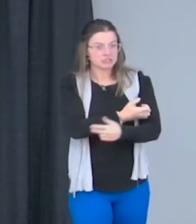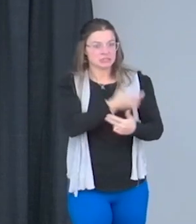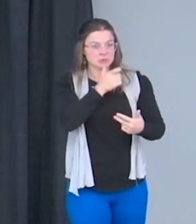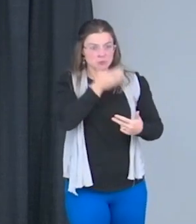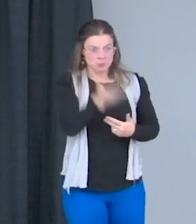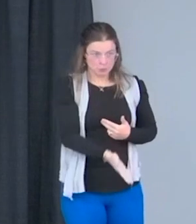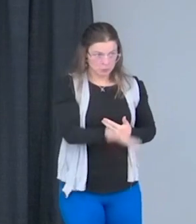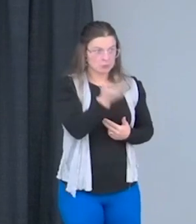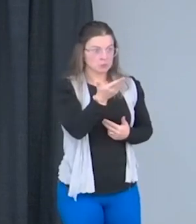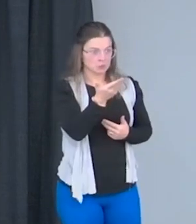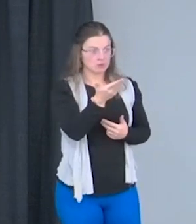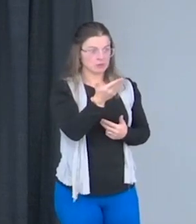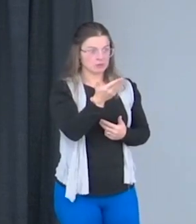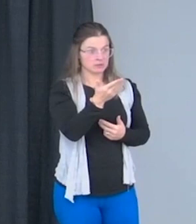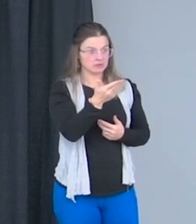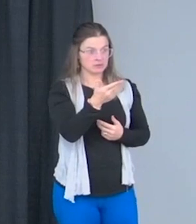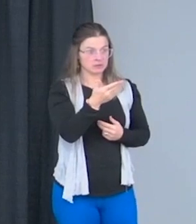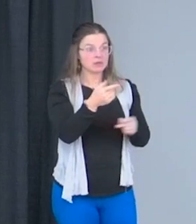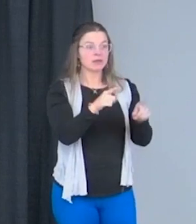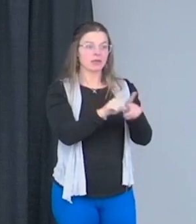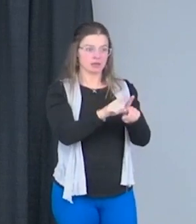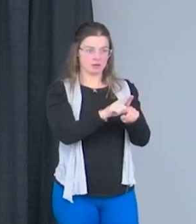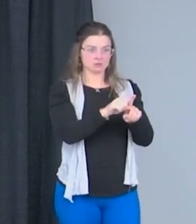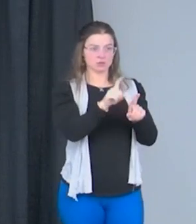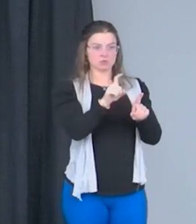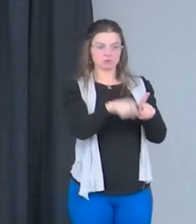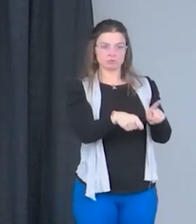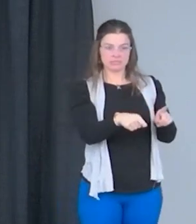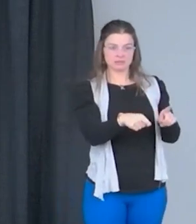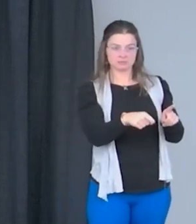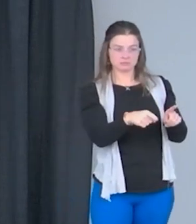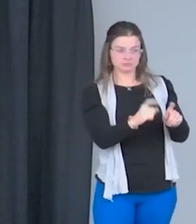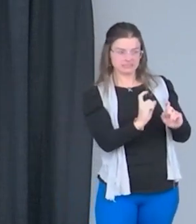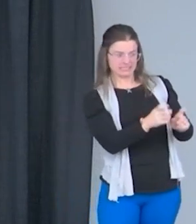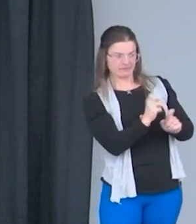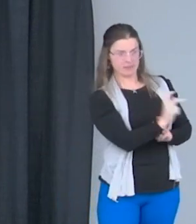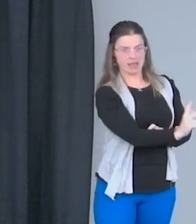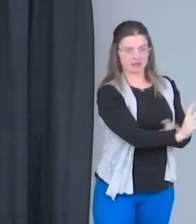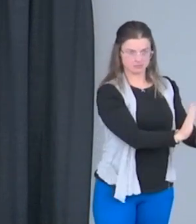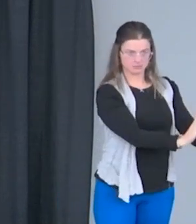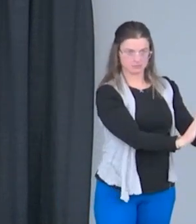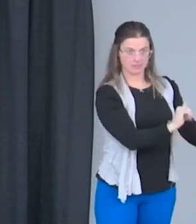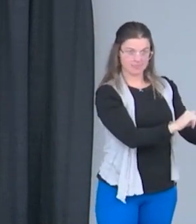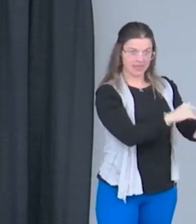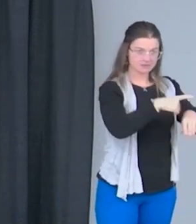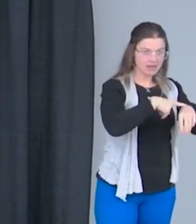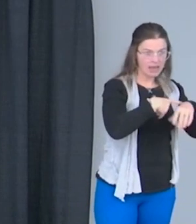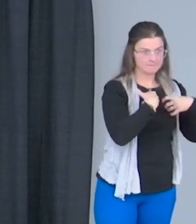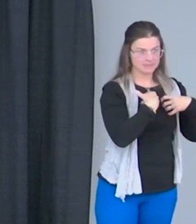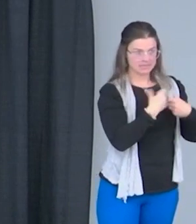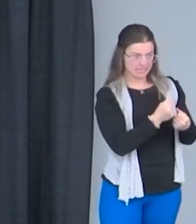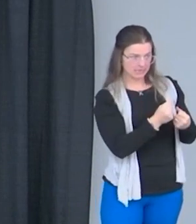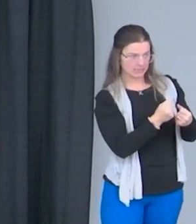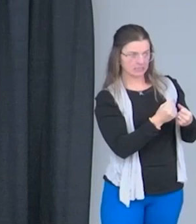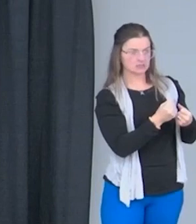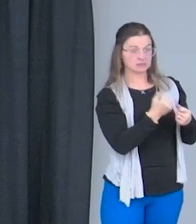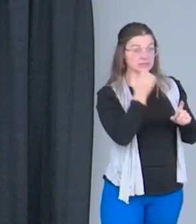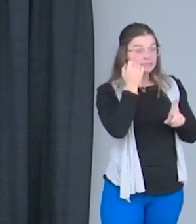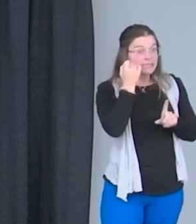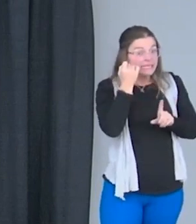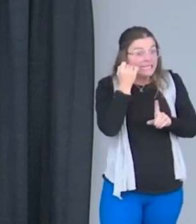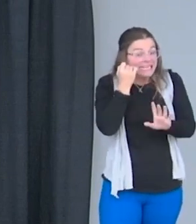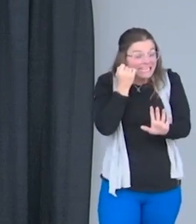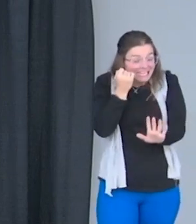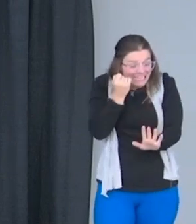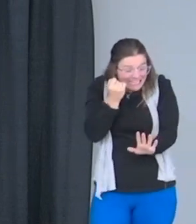are, and allowing yourself to give that moment of healing and time if you want to consider